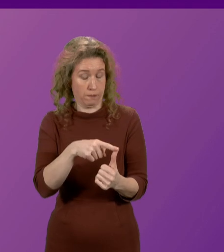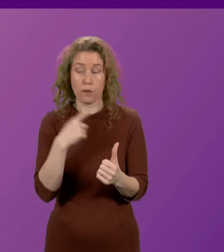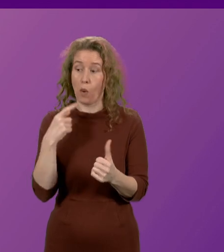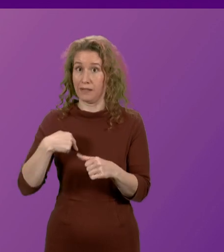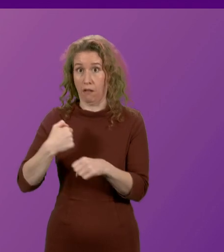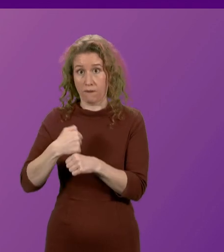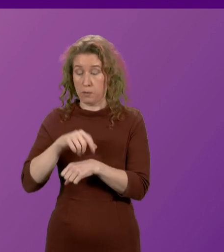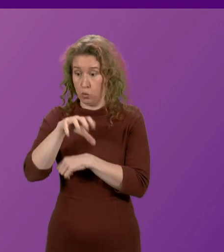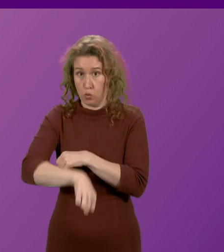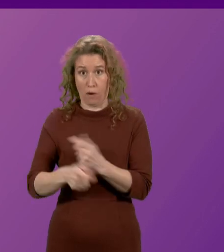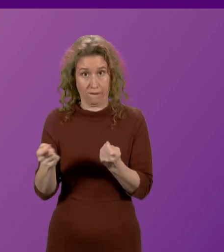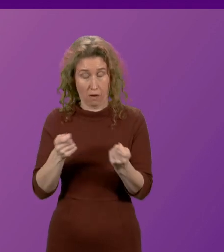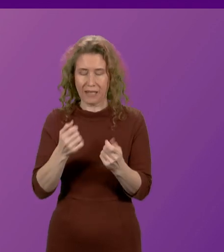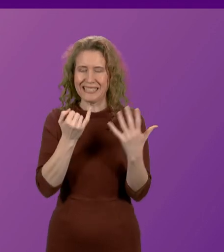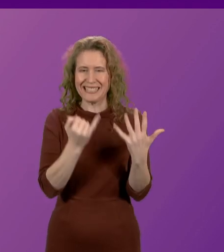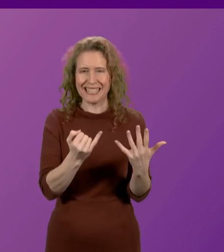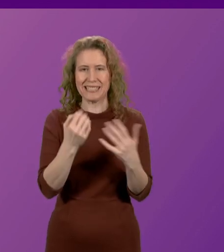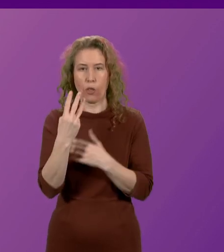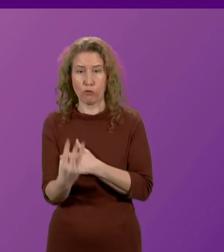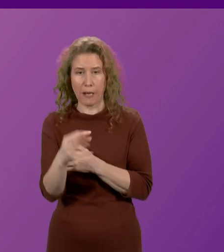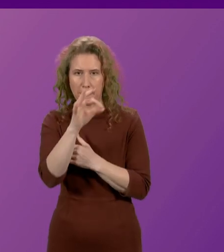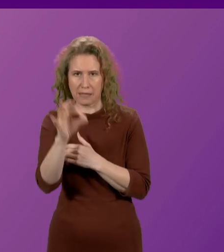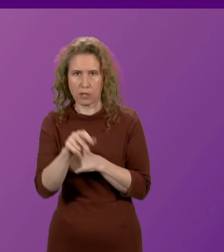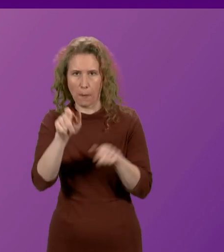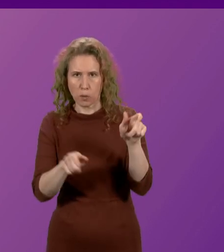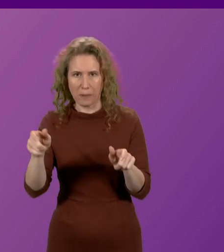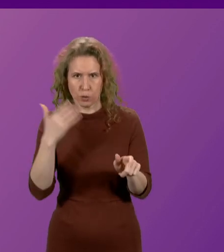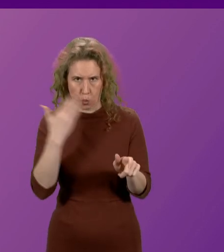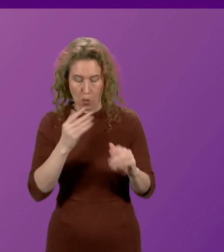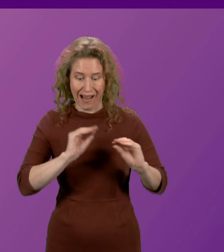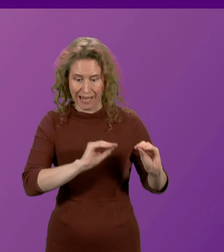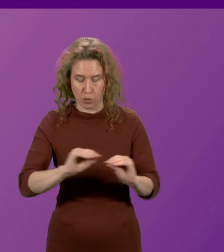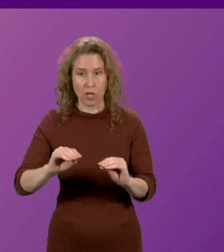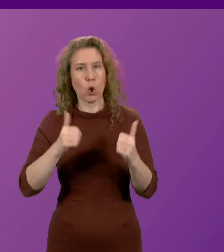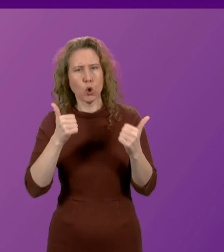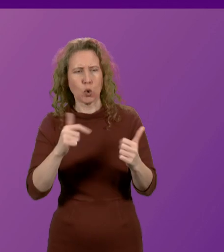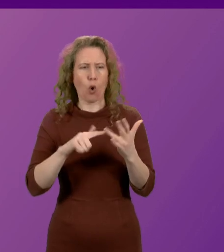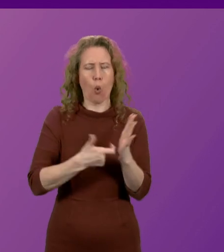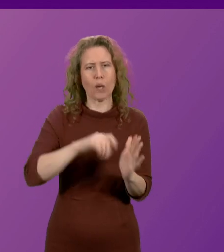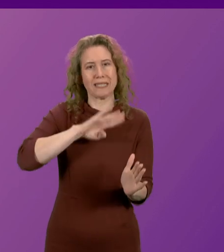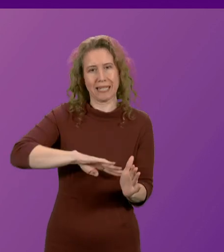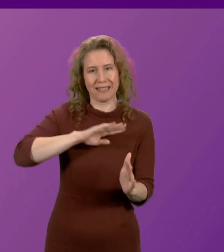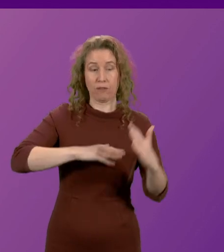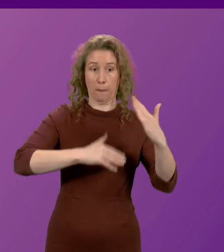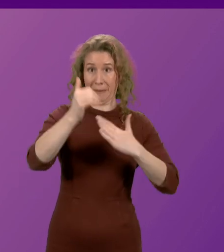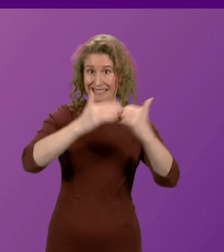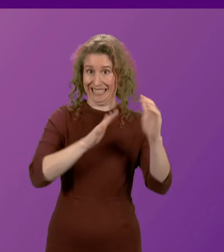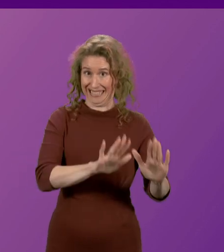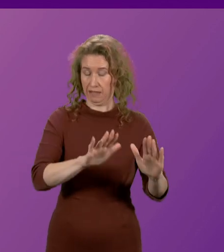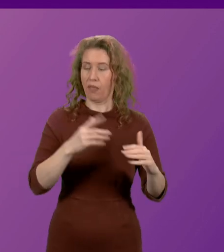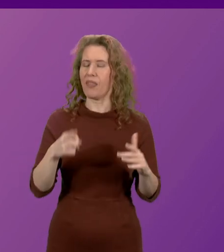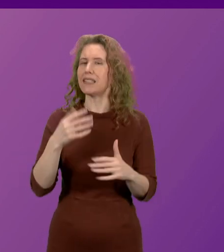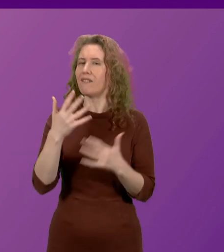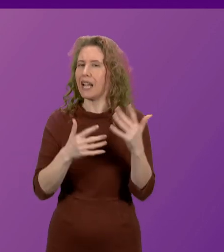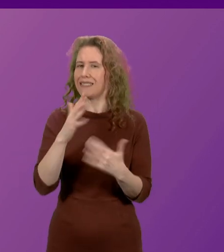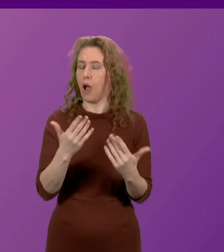came to office, 63% of pupils in Scotland were educated in good or satisfactory school buildings. That figure now